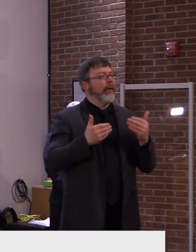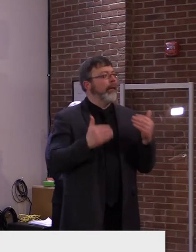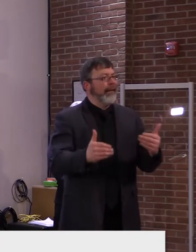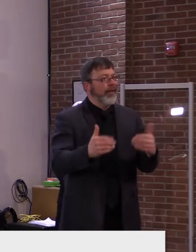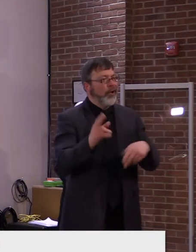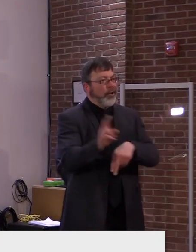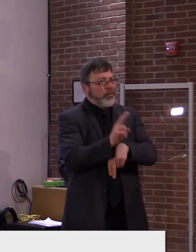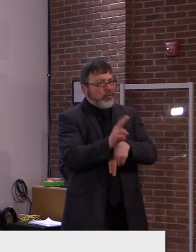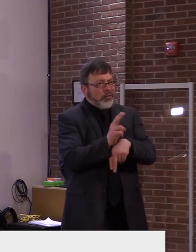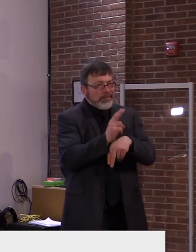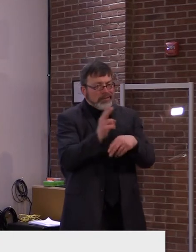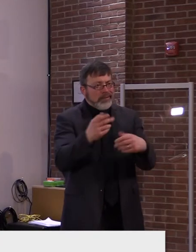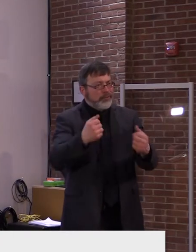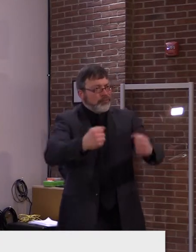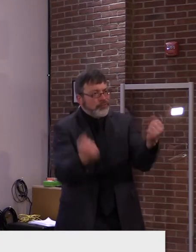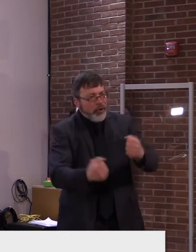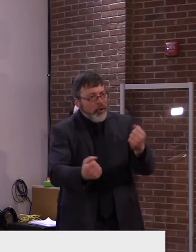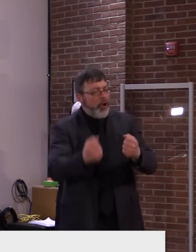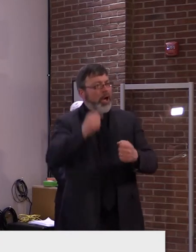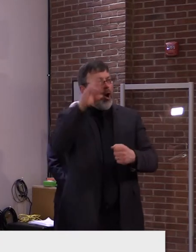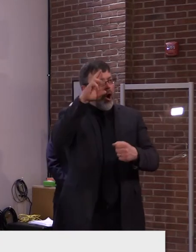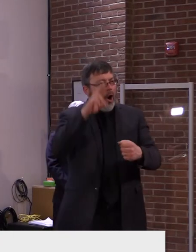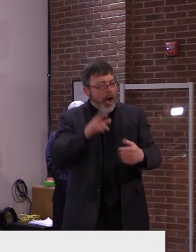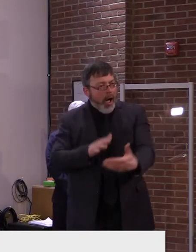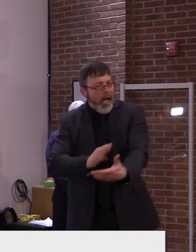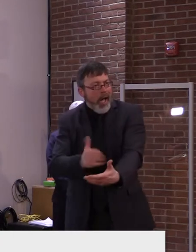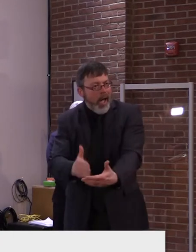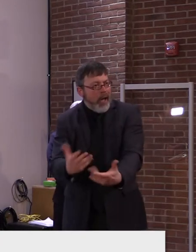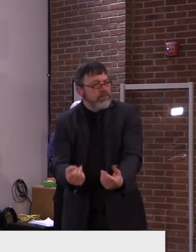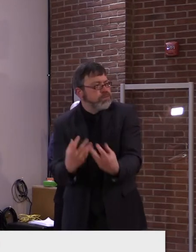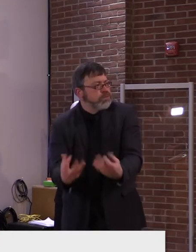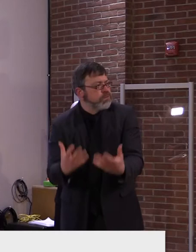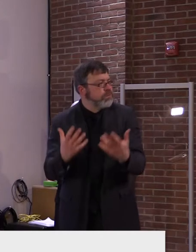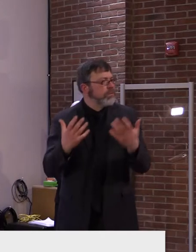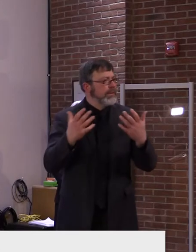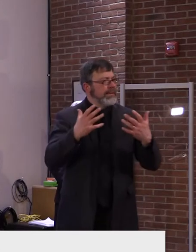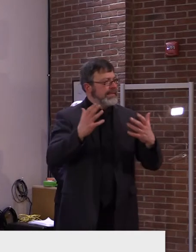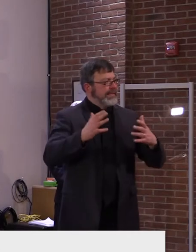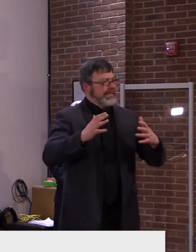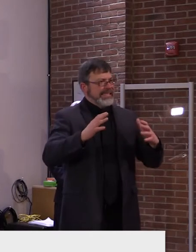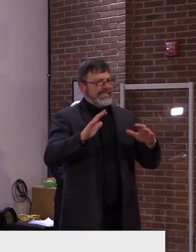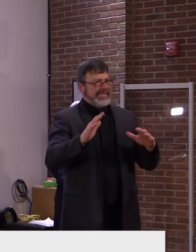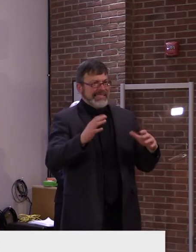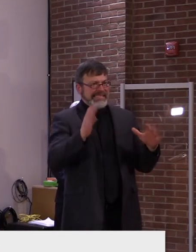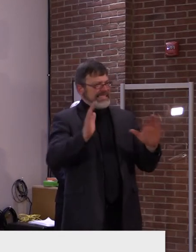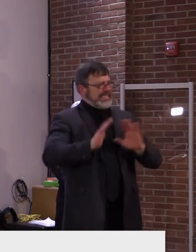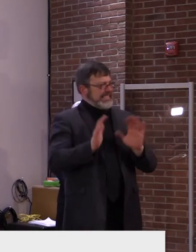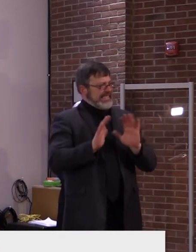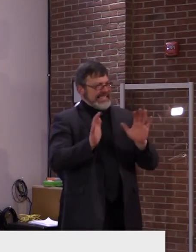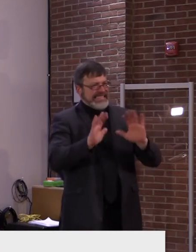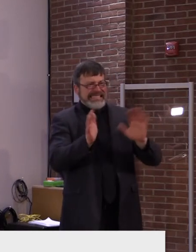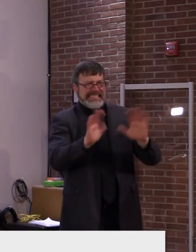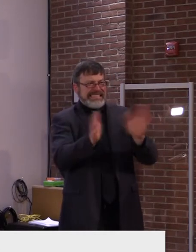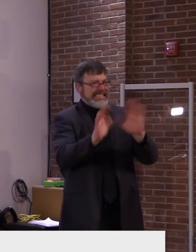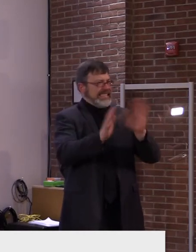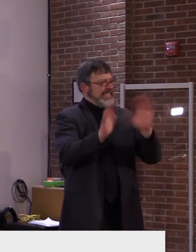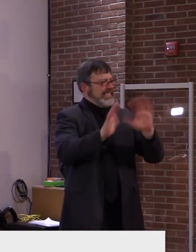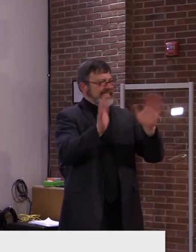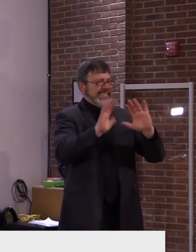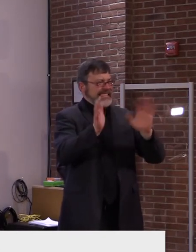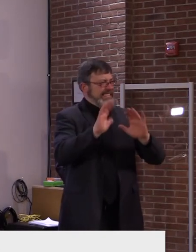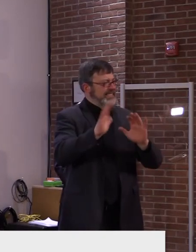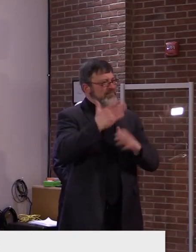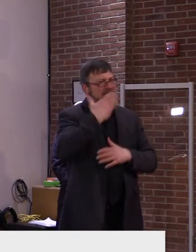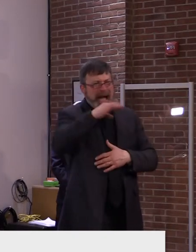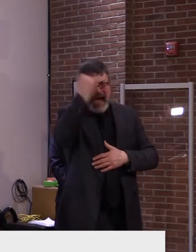buildup inside homes or garages. In Vermont, we may be more used to winter storms, but we can